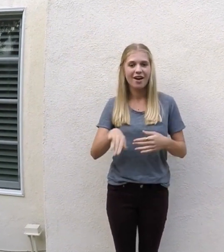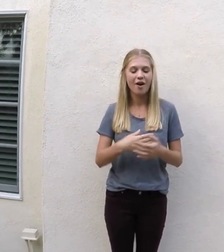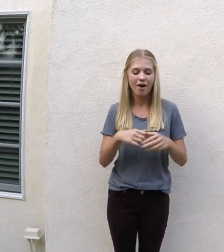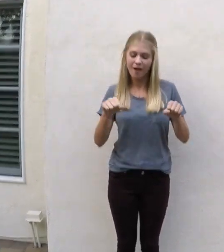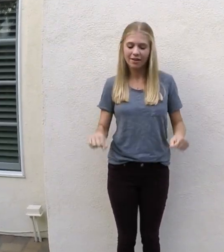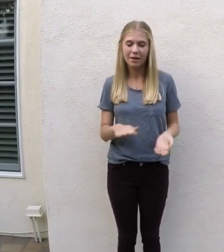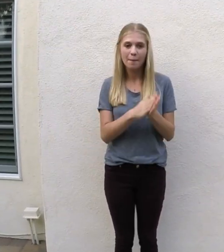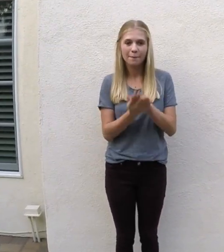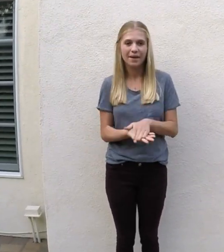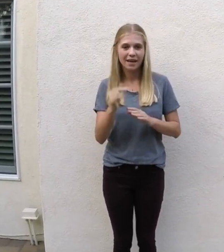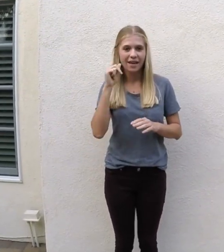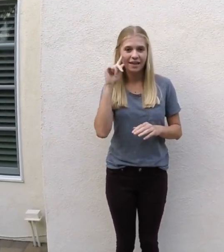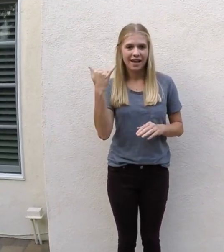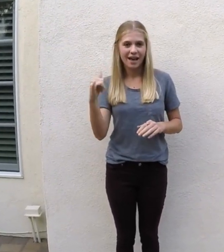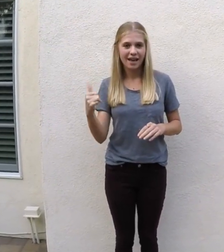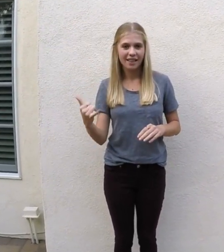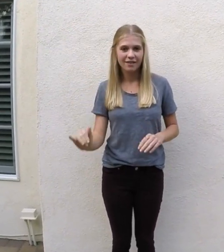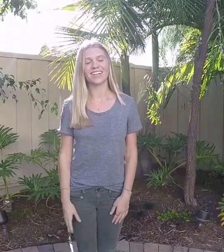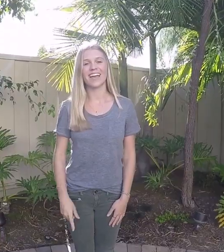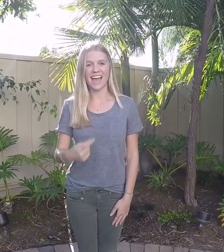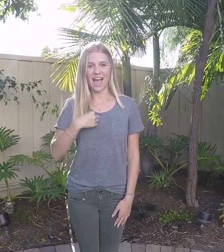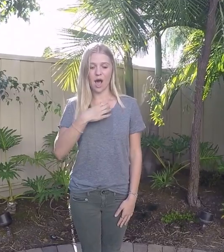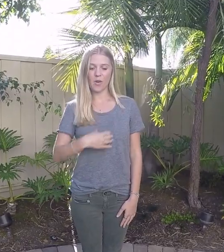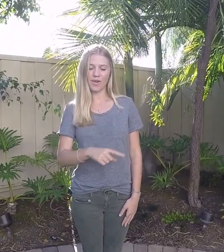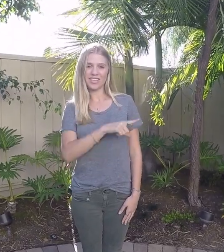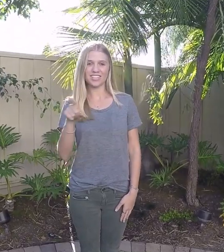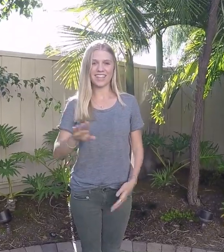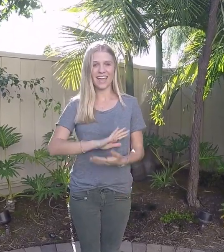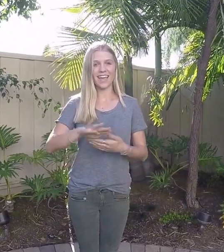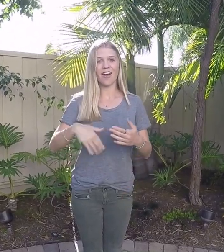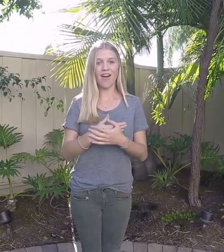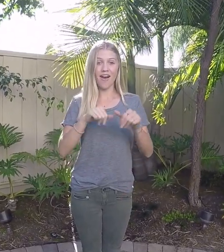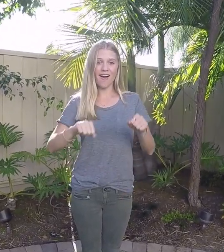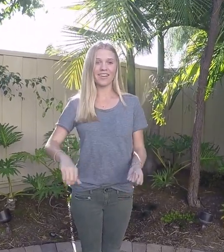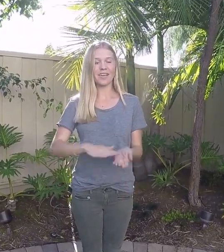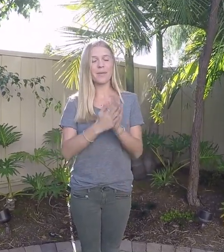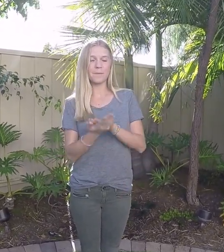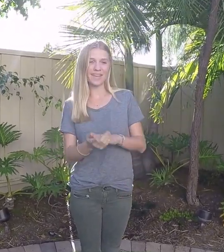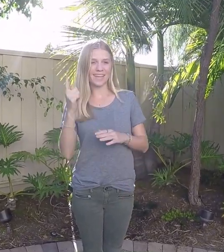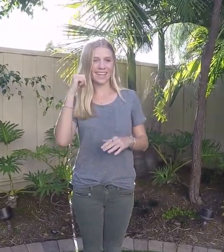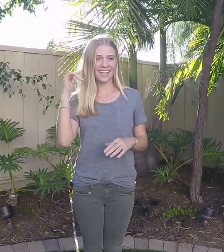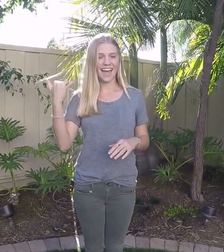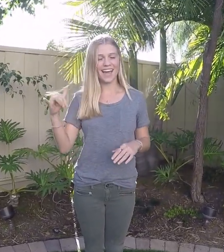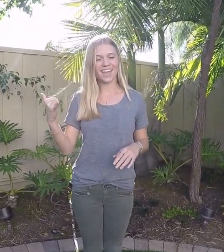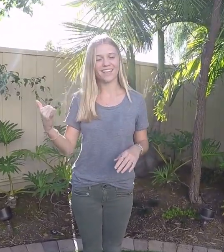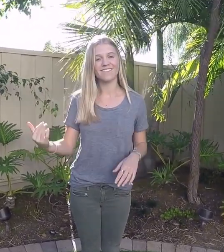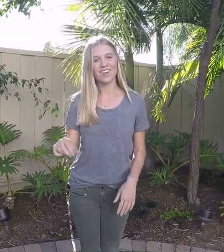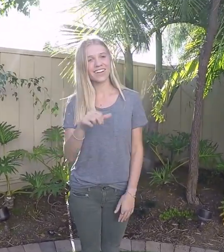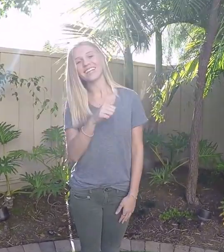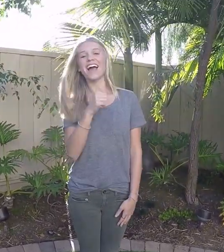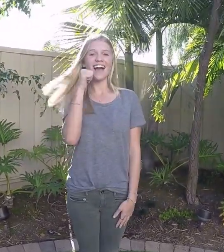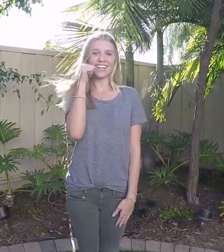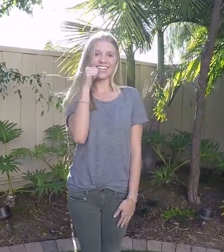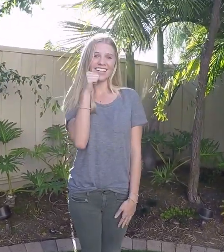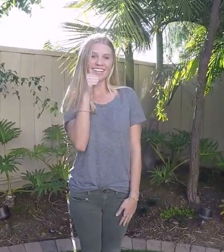all could be Californians I wish they all could be Californians